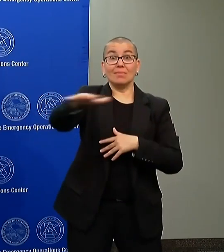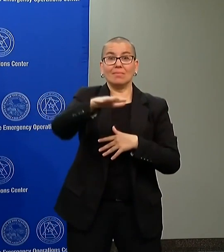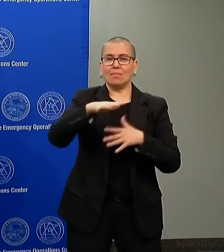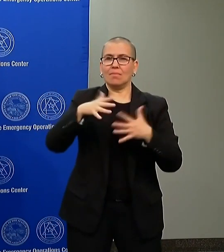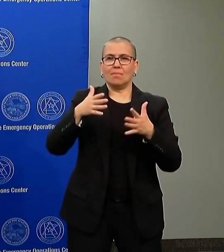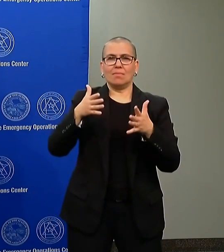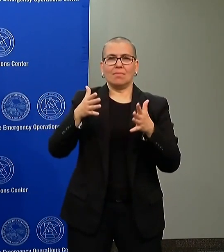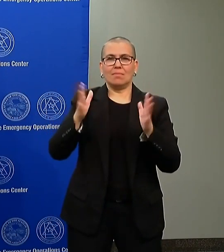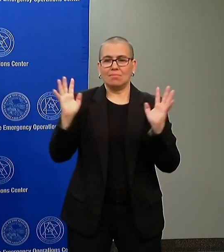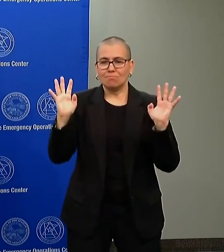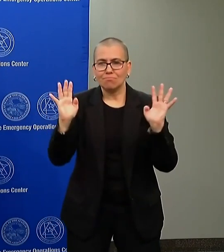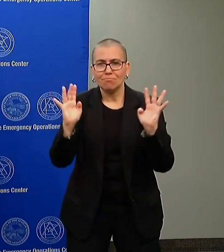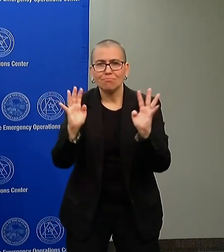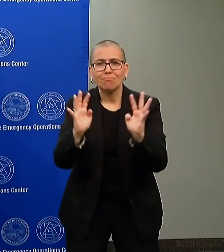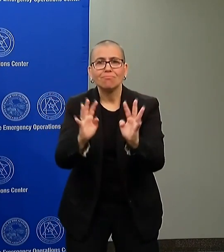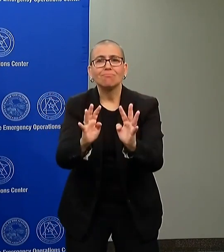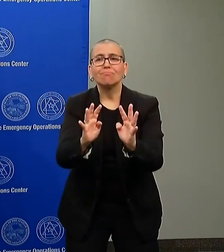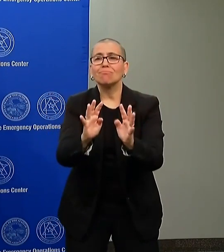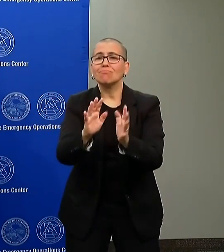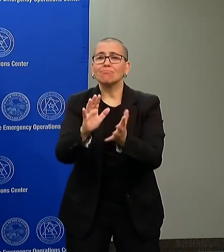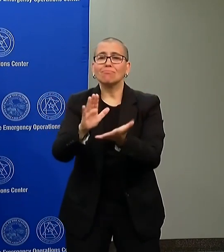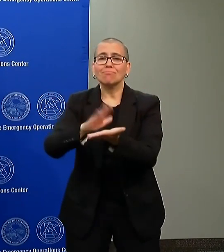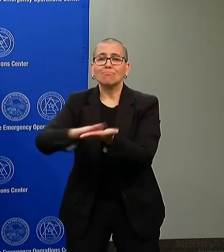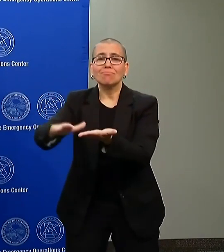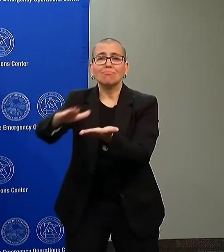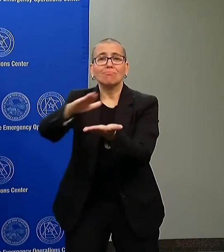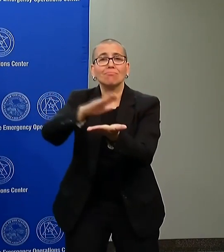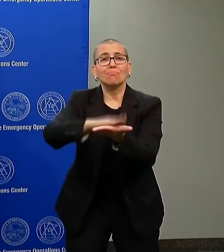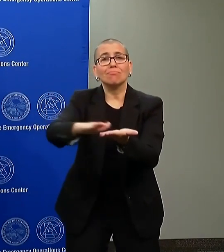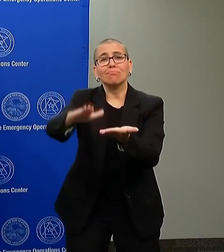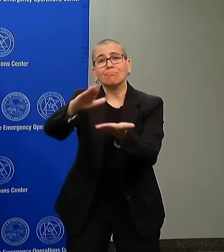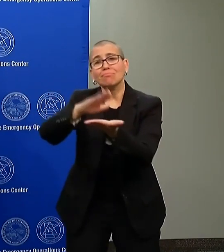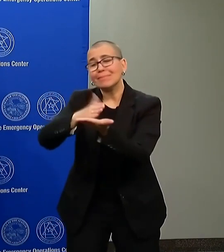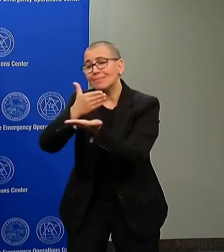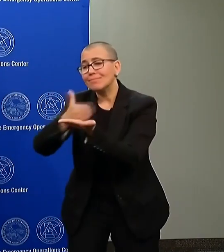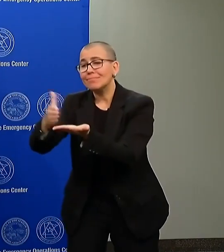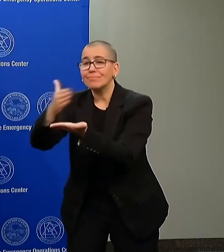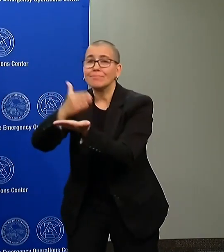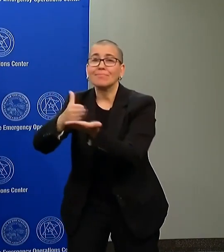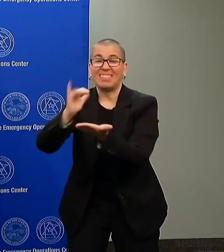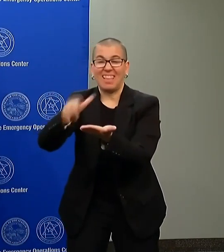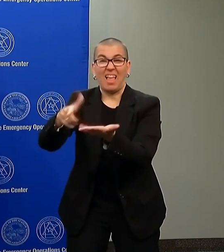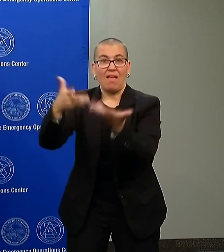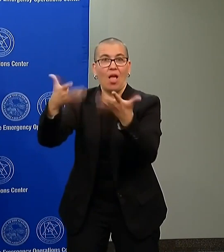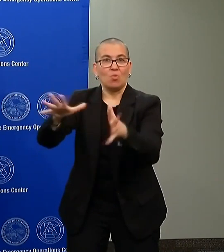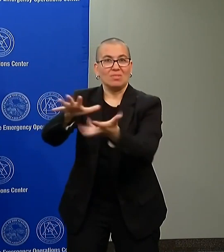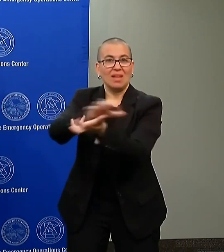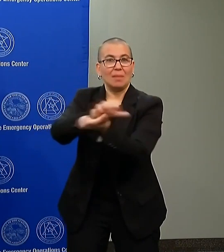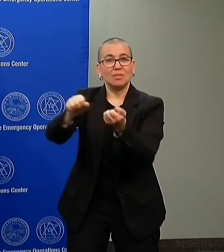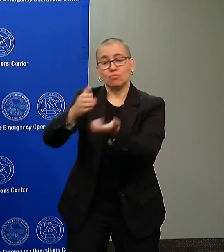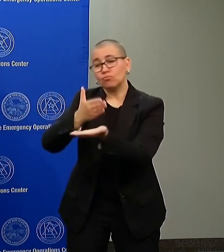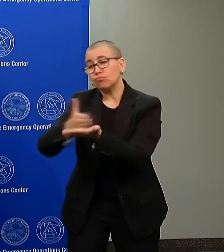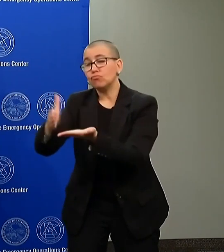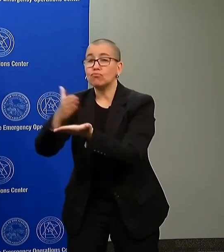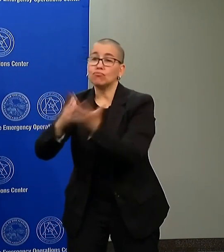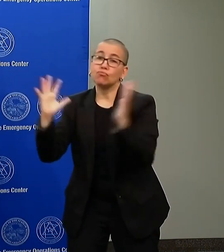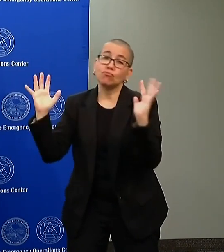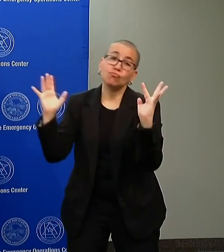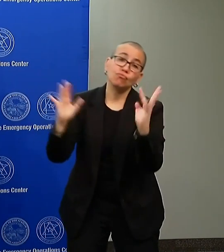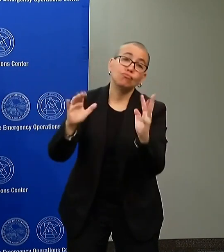We saw people show up with a broom and a bucket, a rag to clean